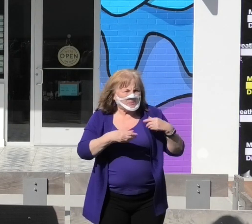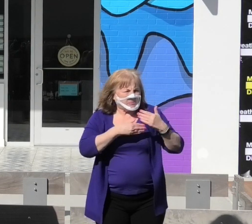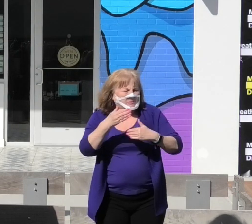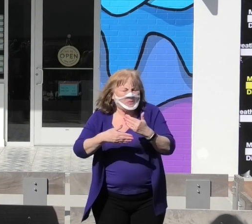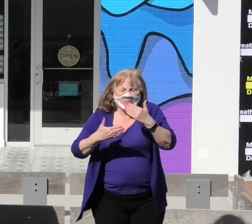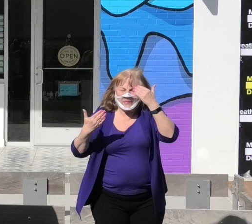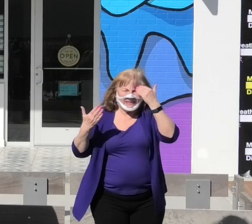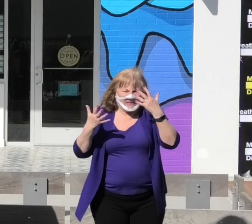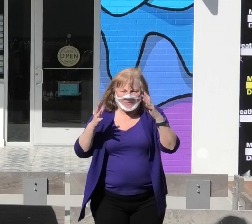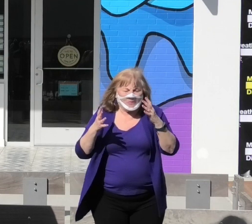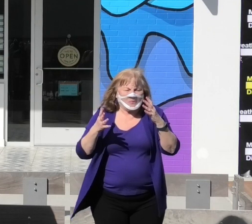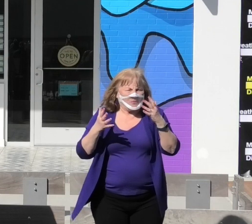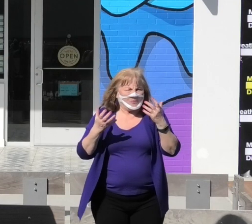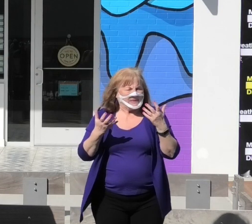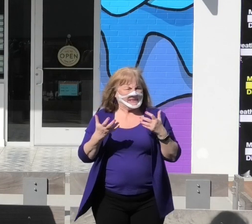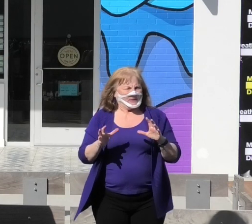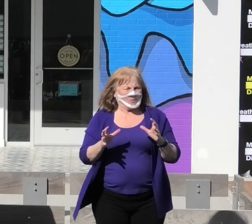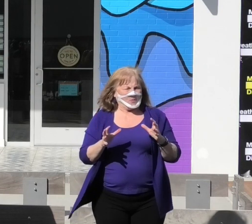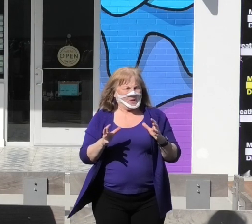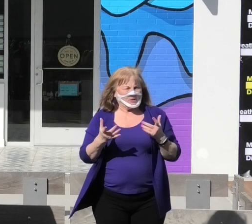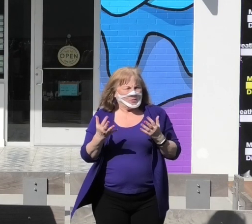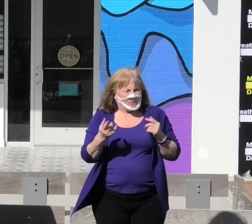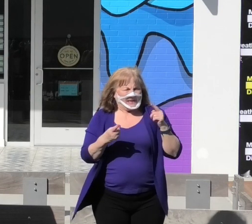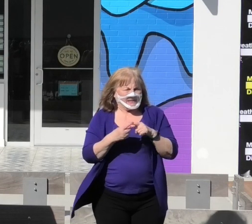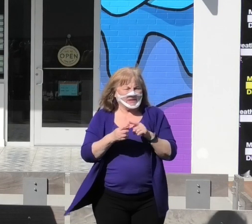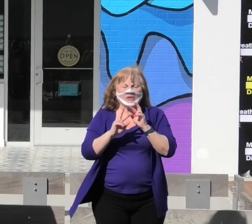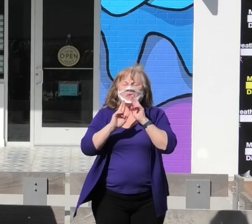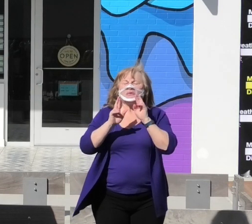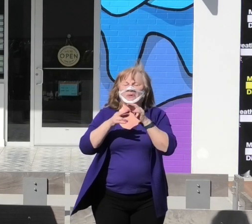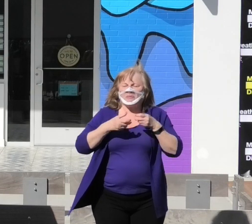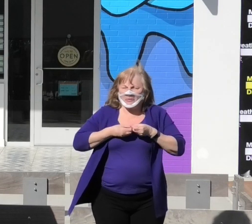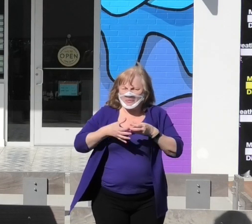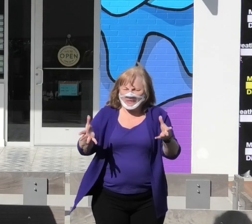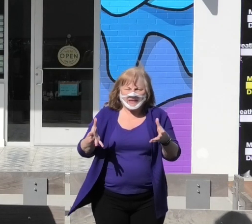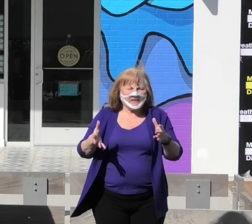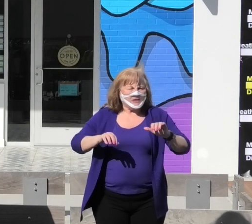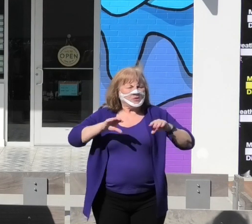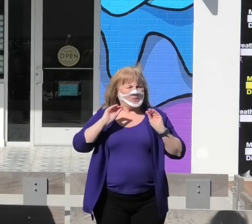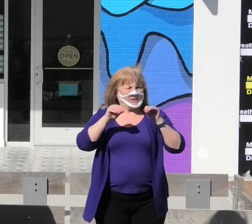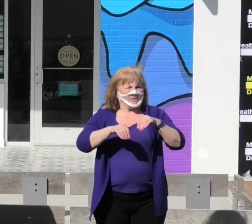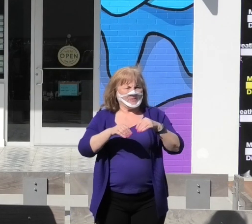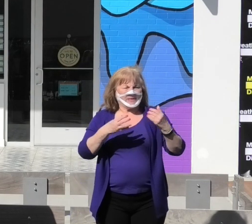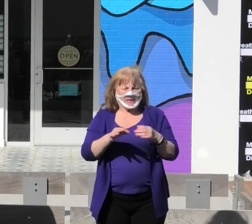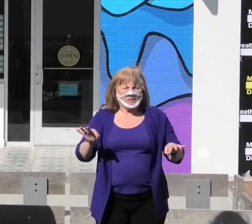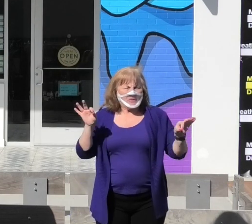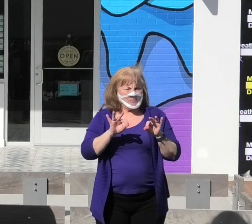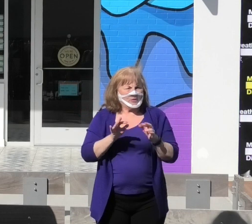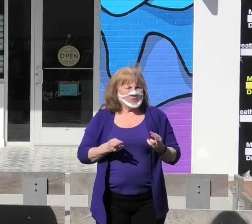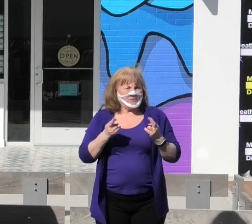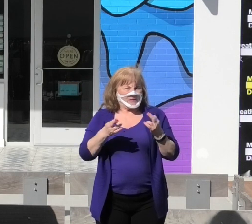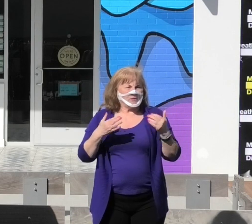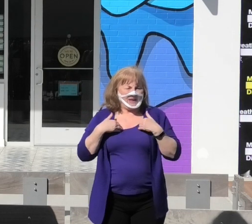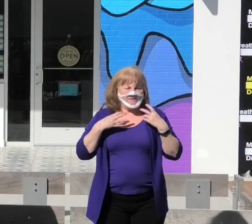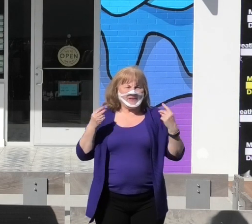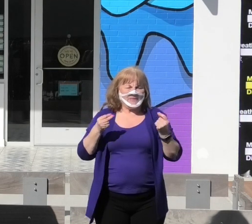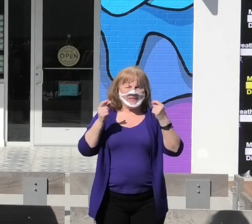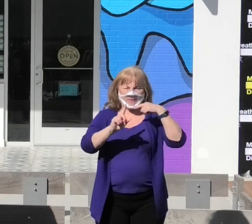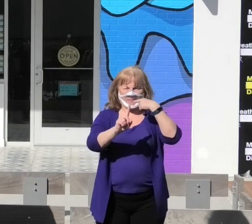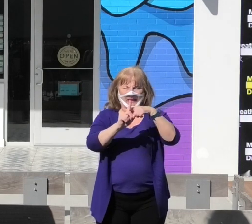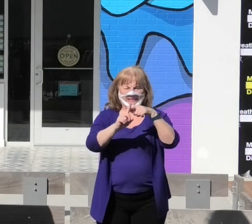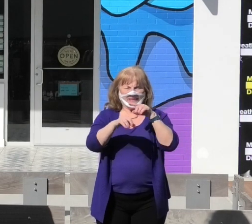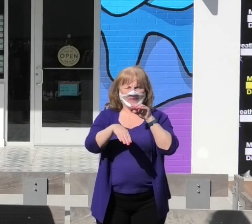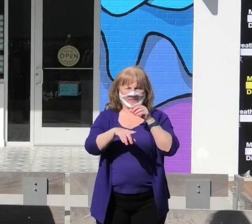we did not want to wait for the report release to implement some key recommendations that might have immediate positive